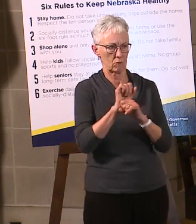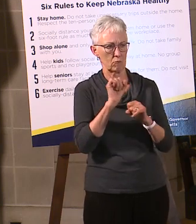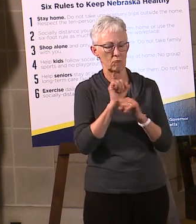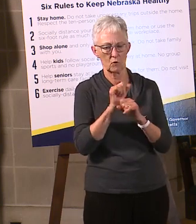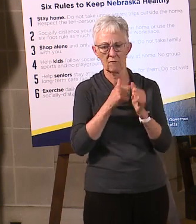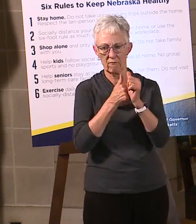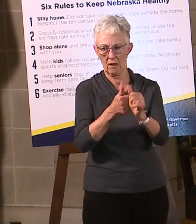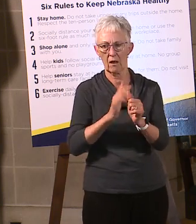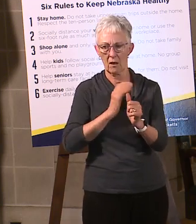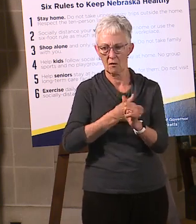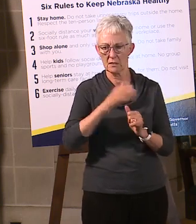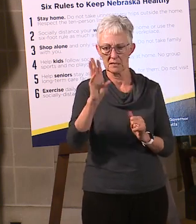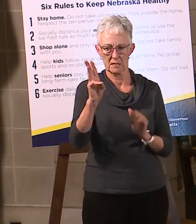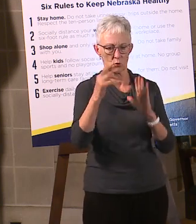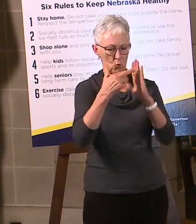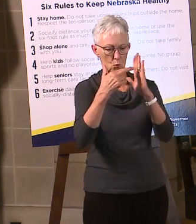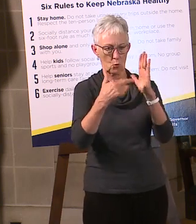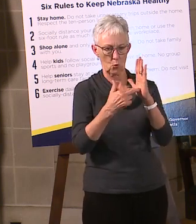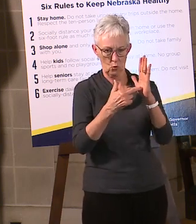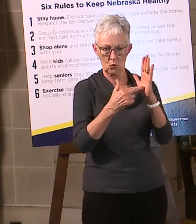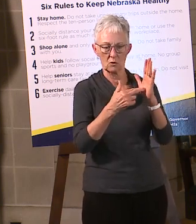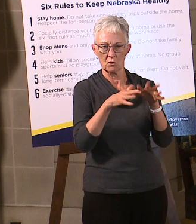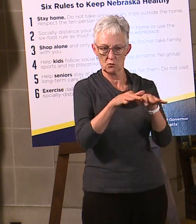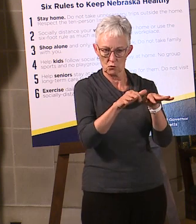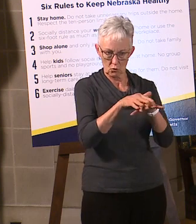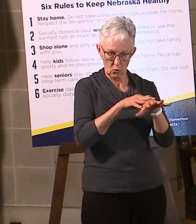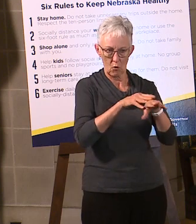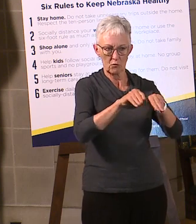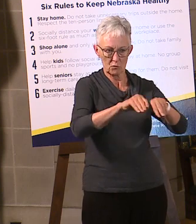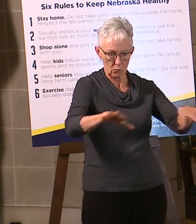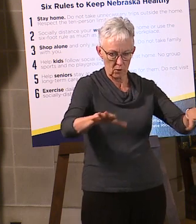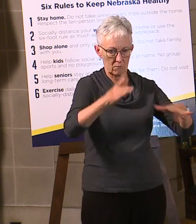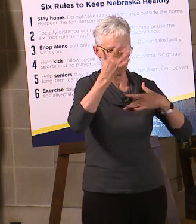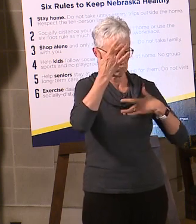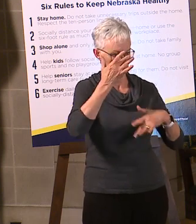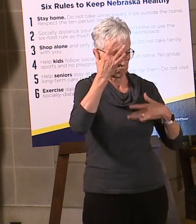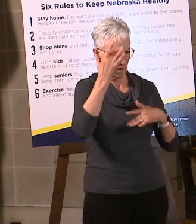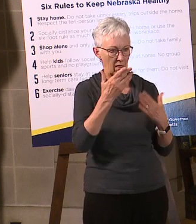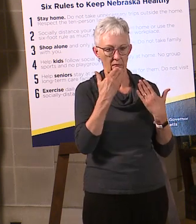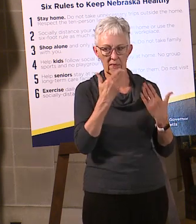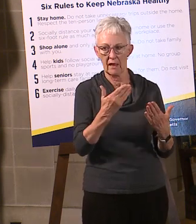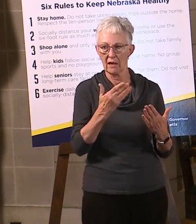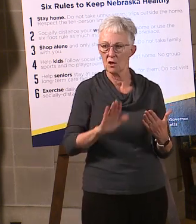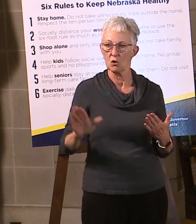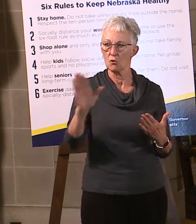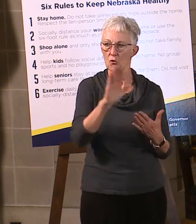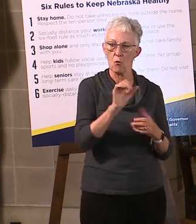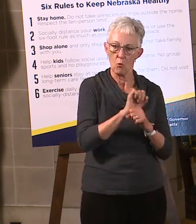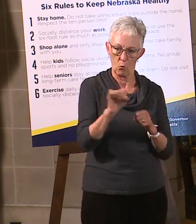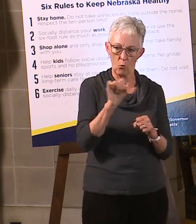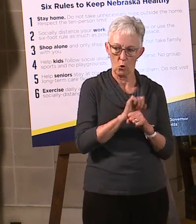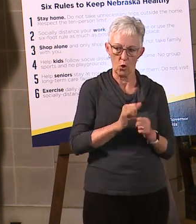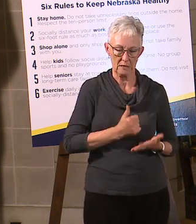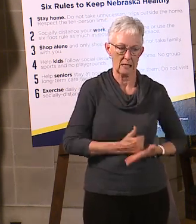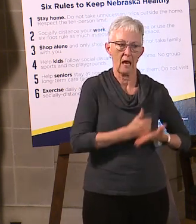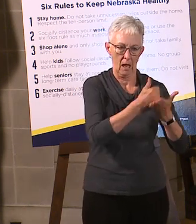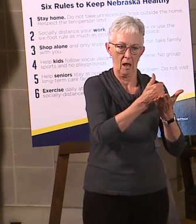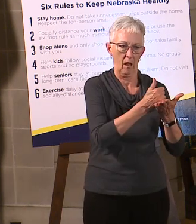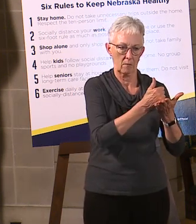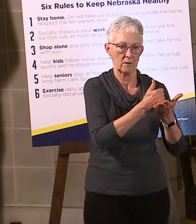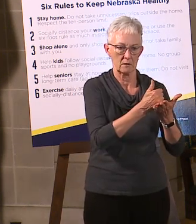our six rules and to slow the spread of the virus here in our state. Thank you so much. Your sacrifices have been working. We're all going to get through this together.